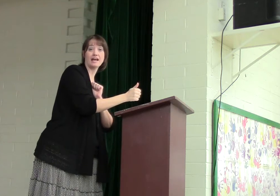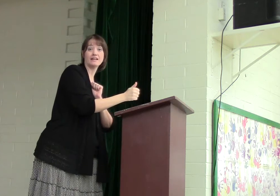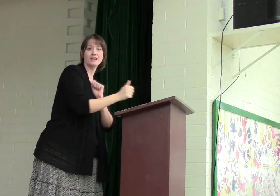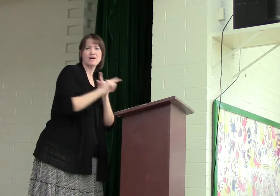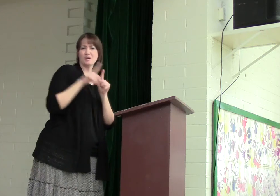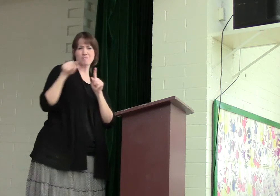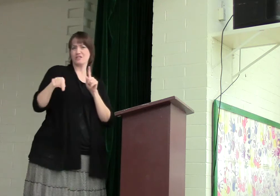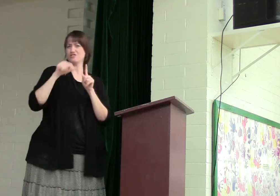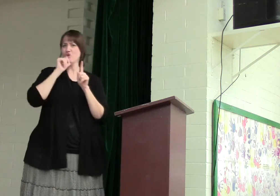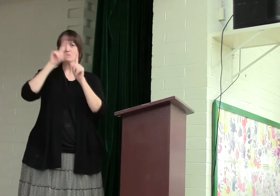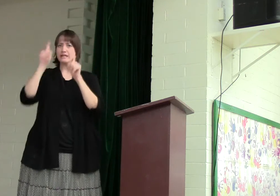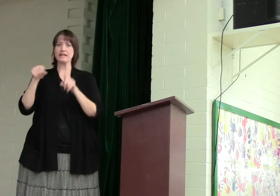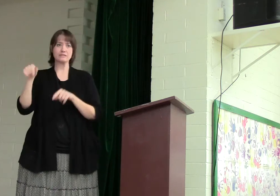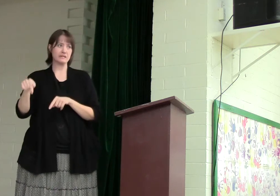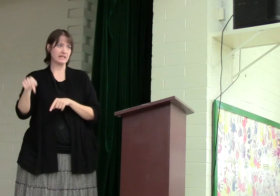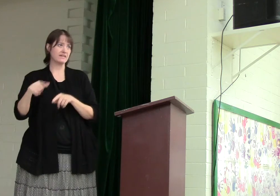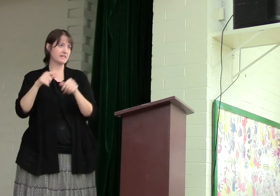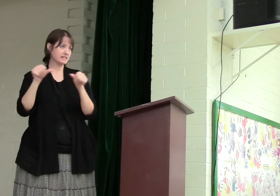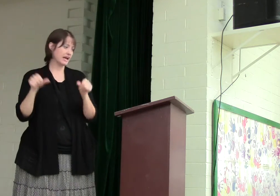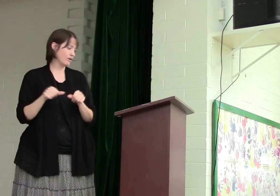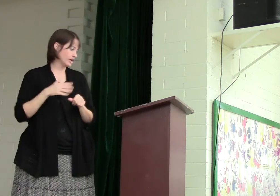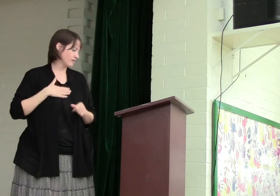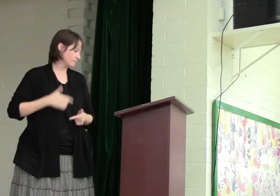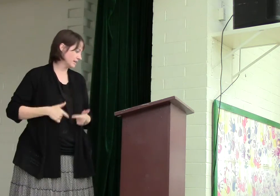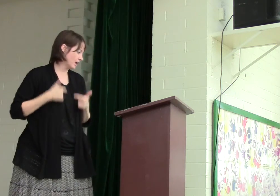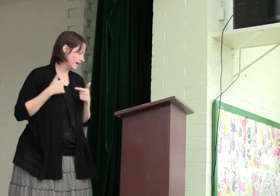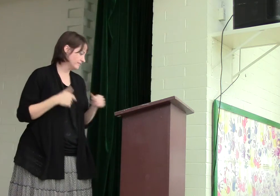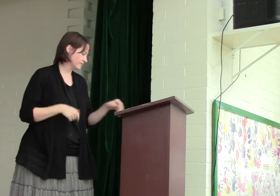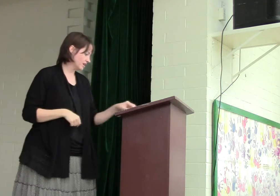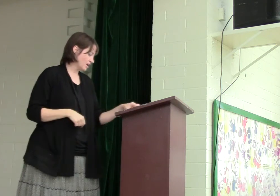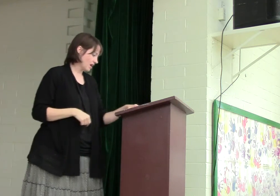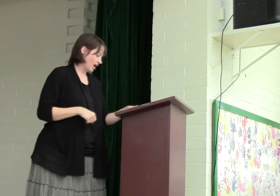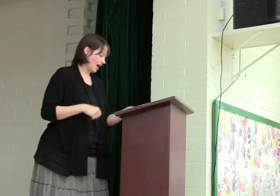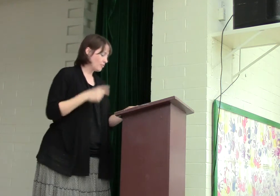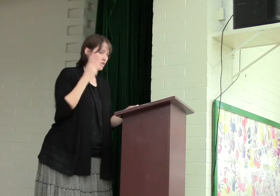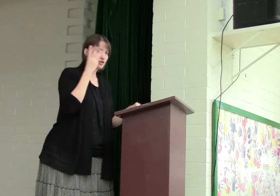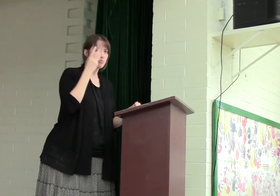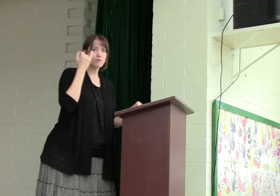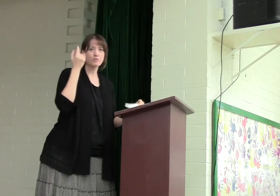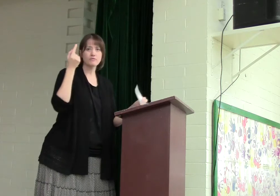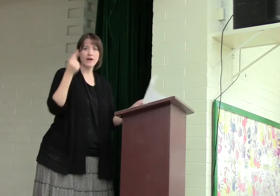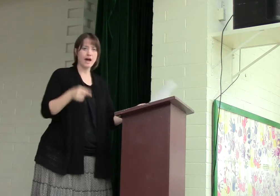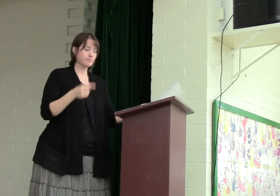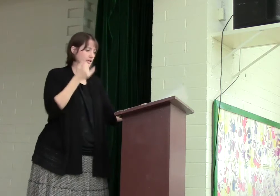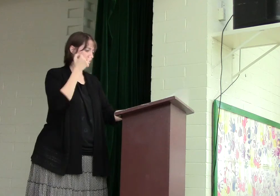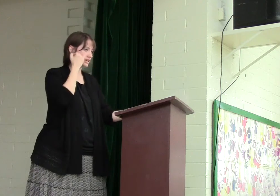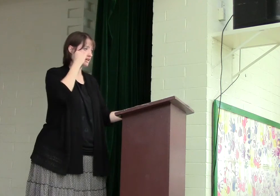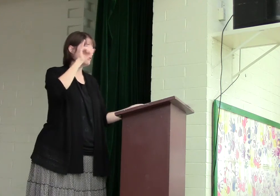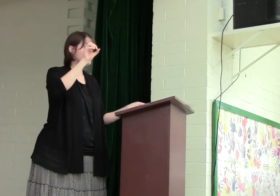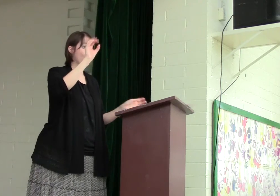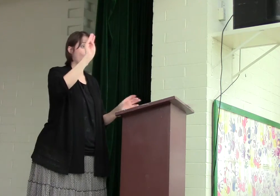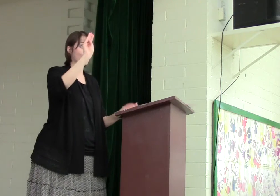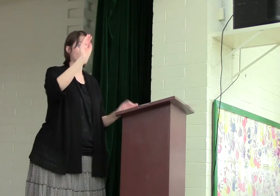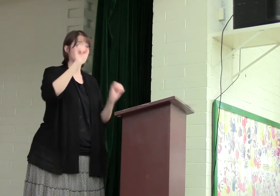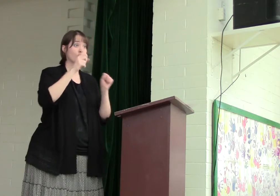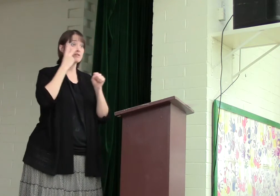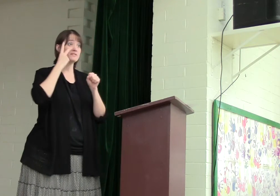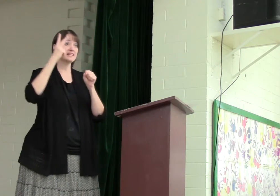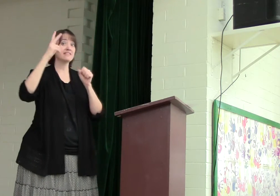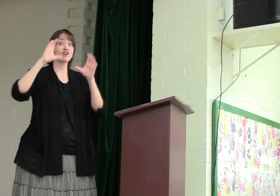But don't test me in this area of my life. I wonder what would have happened if Job could have seen the